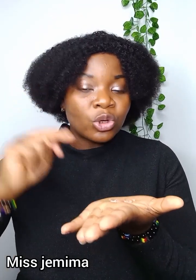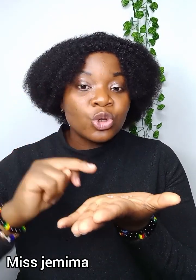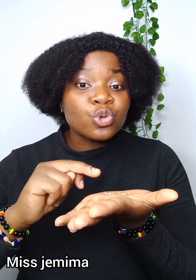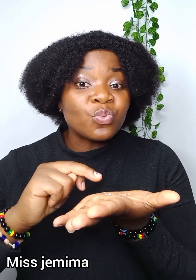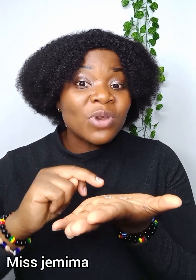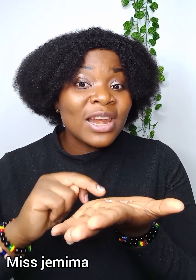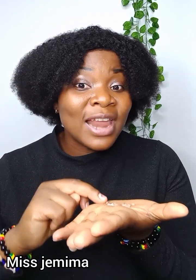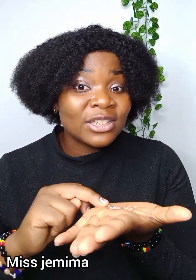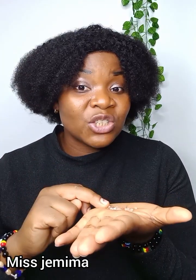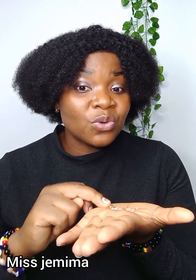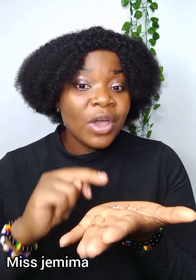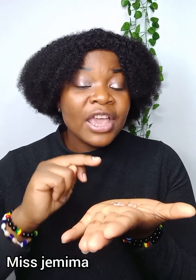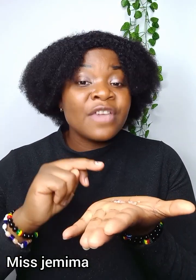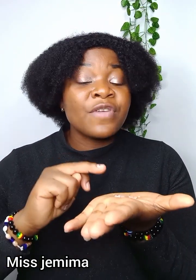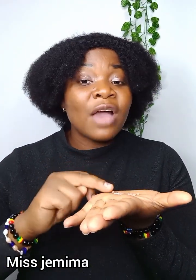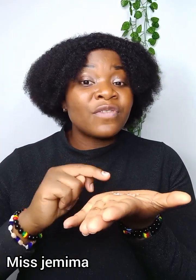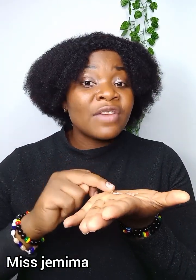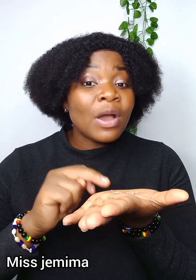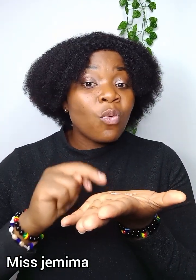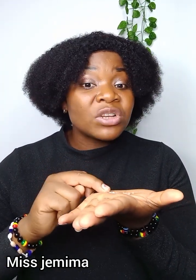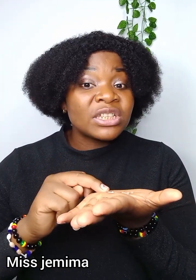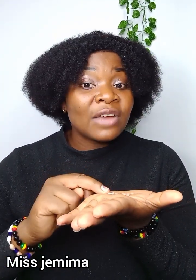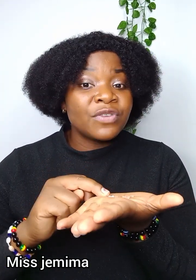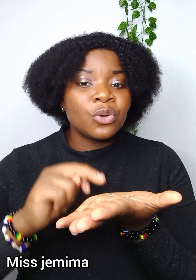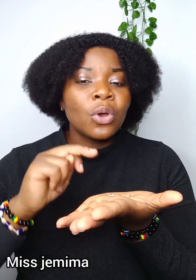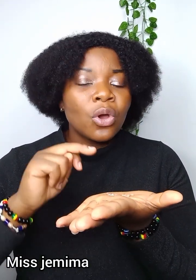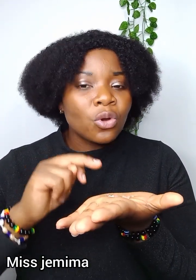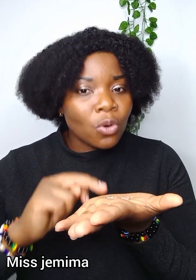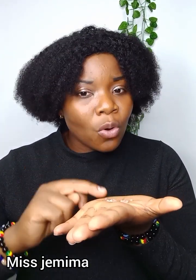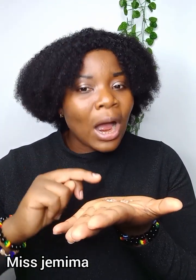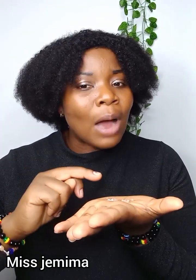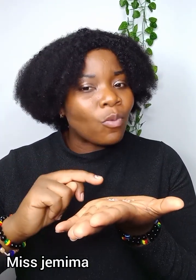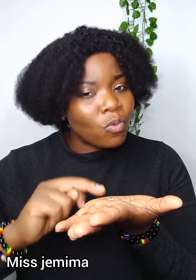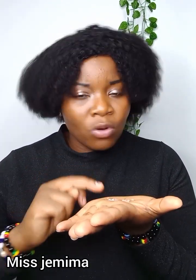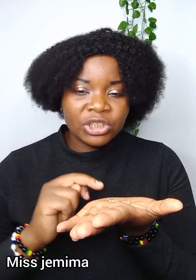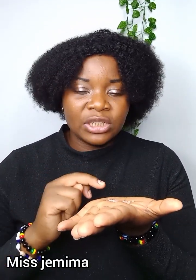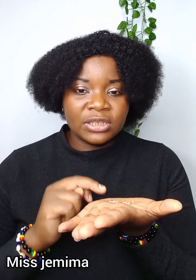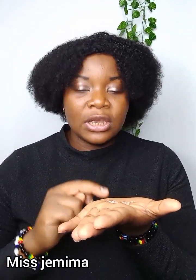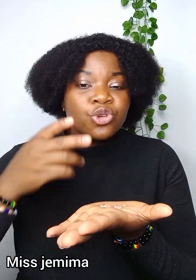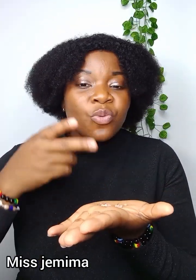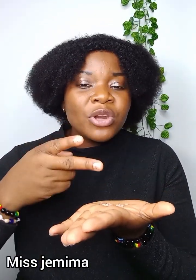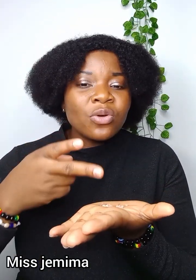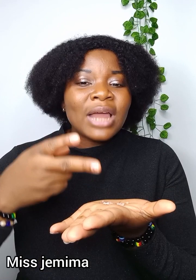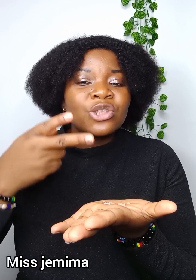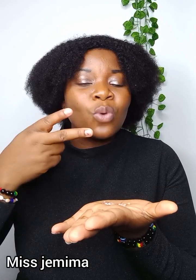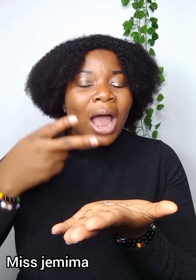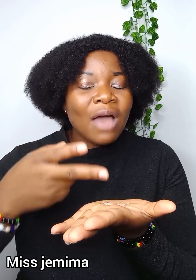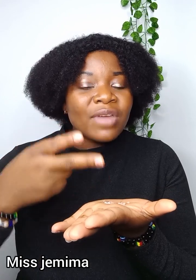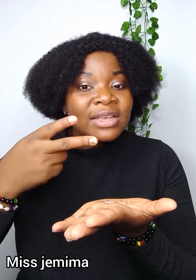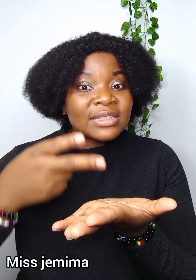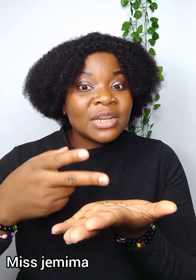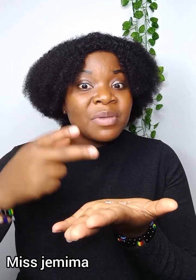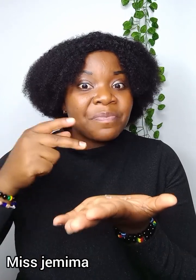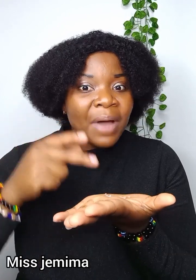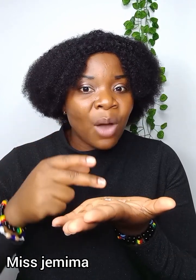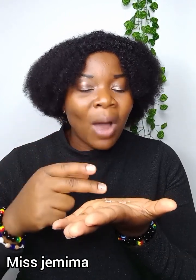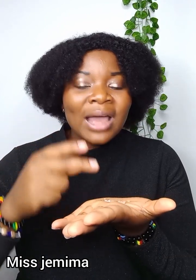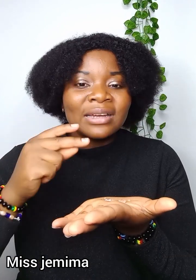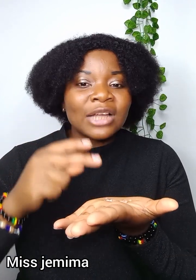to bless you if you have never watched that video go and watch it you will know that you have extremely power that